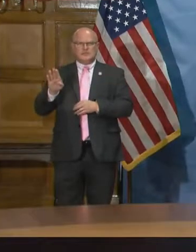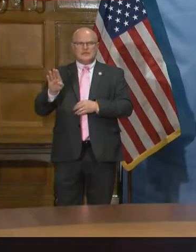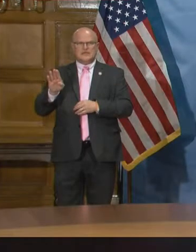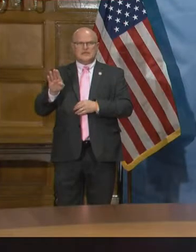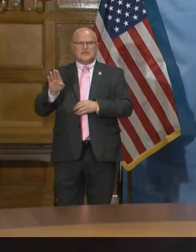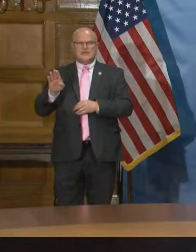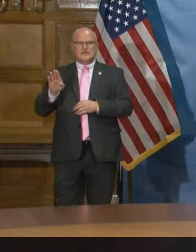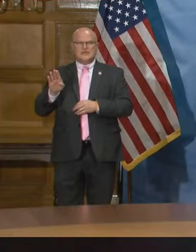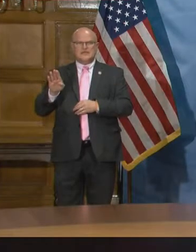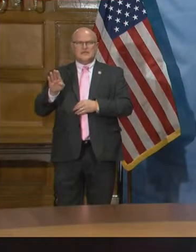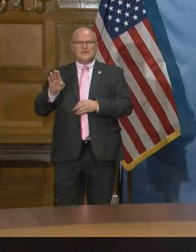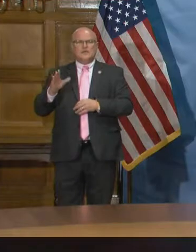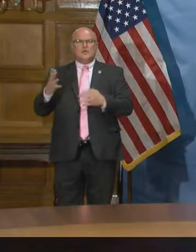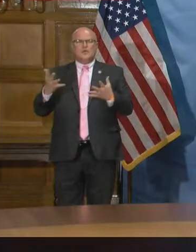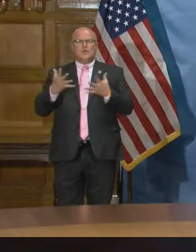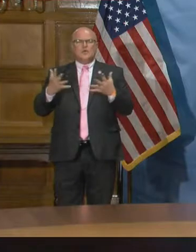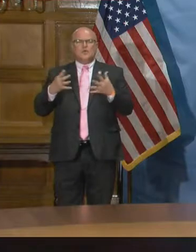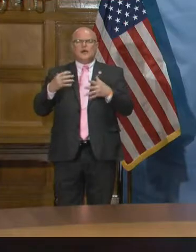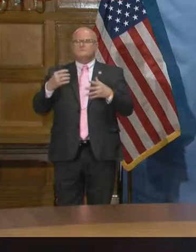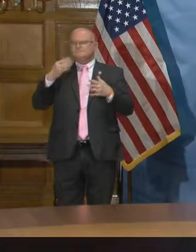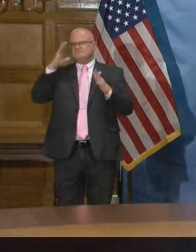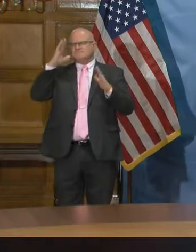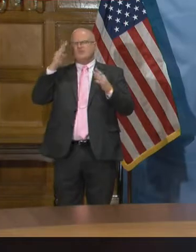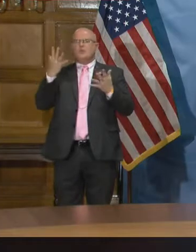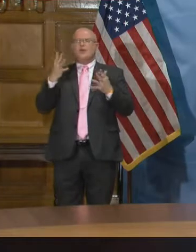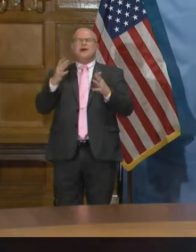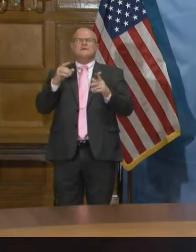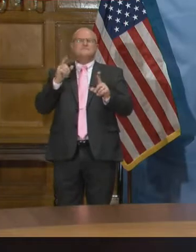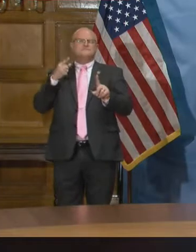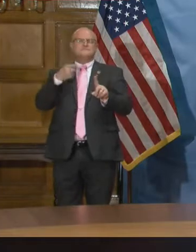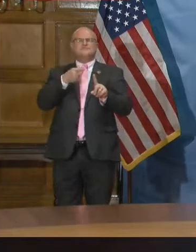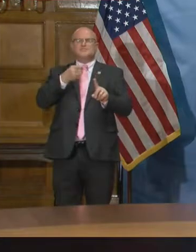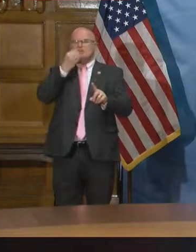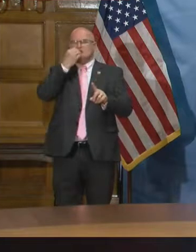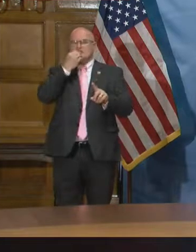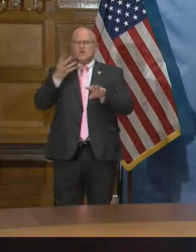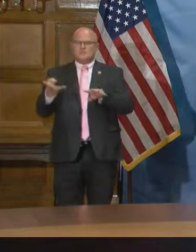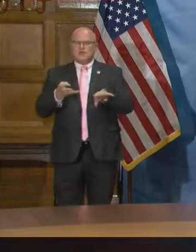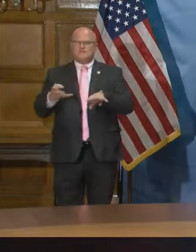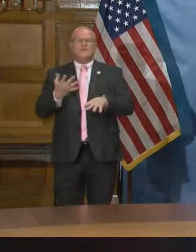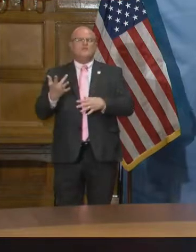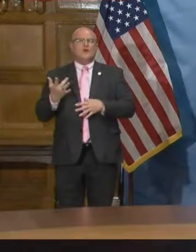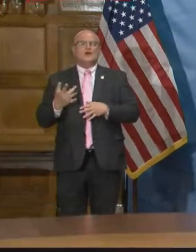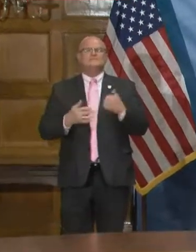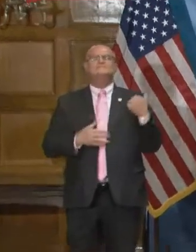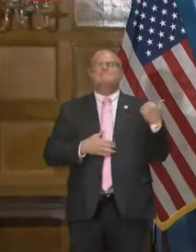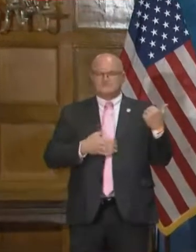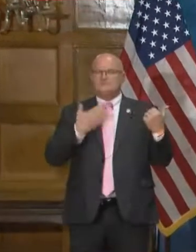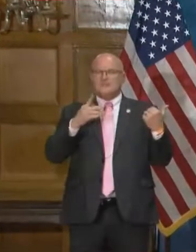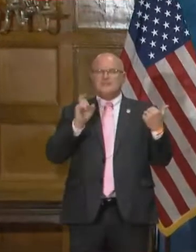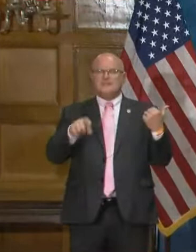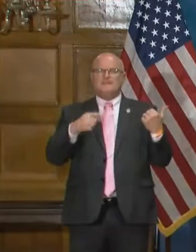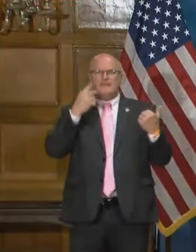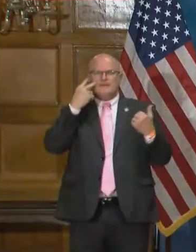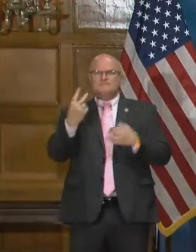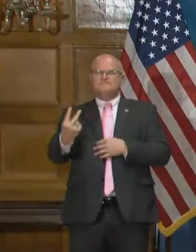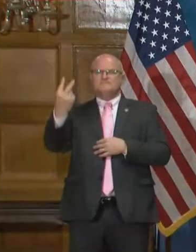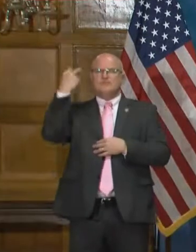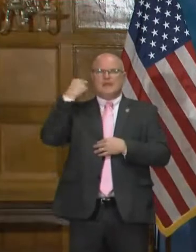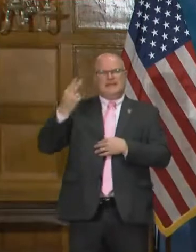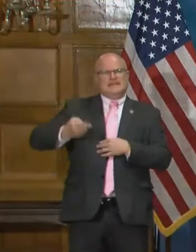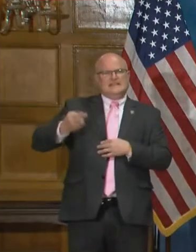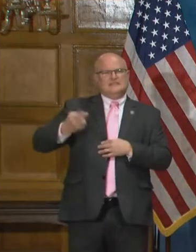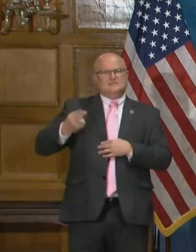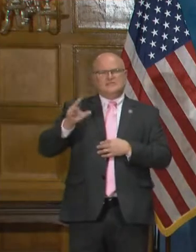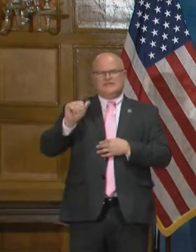that you chose the food manufacturing workers? Excellent question. And the answer is we look back on the